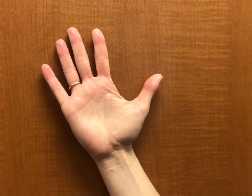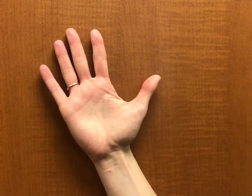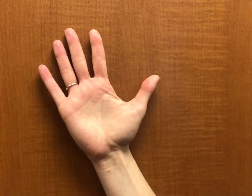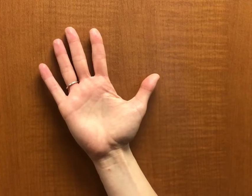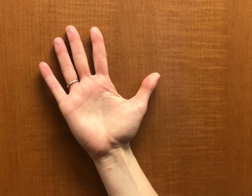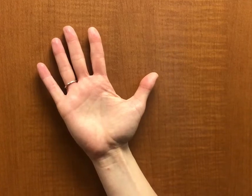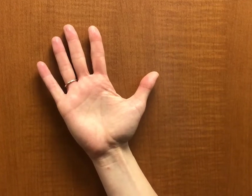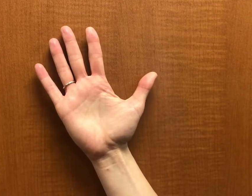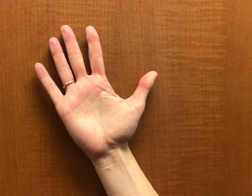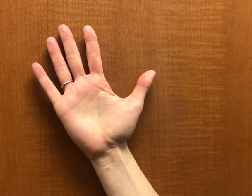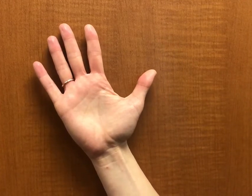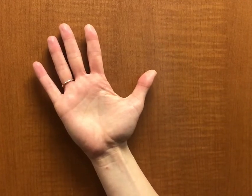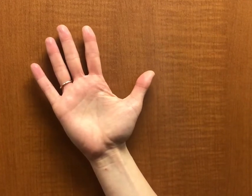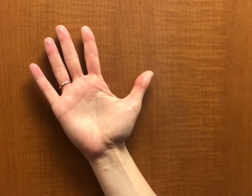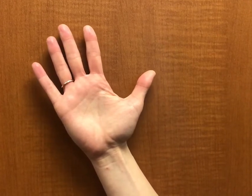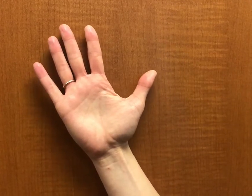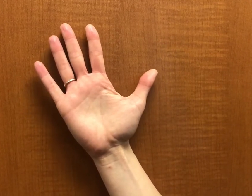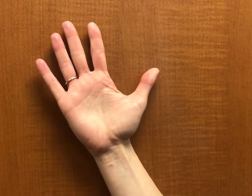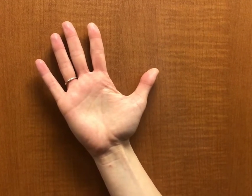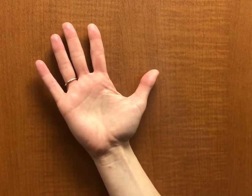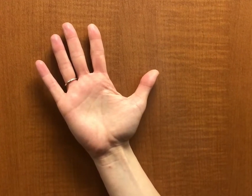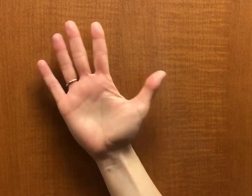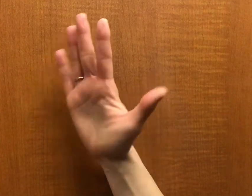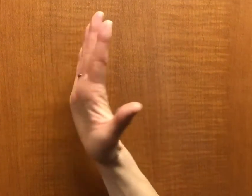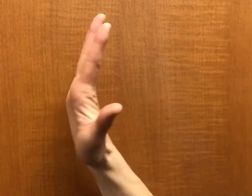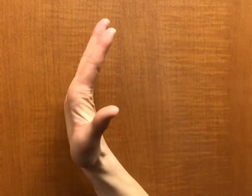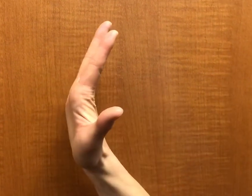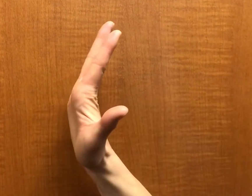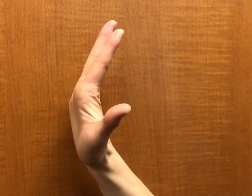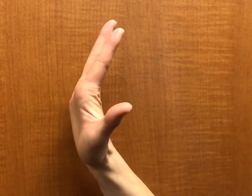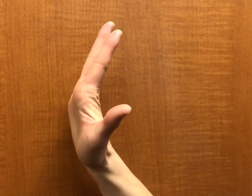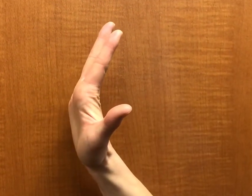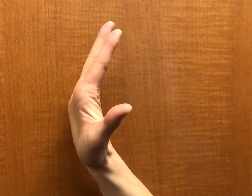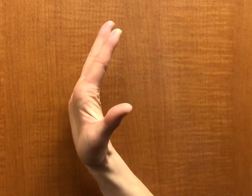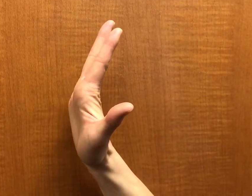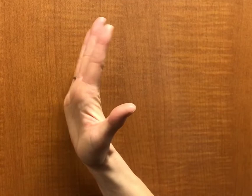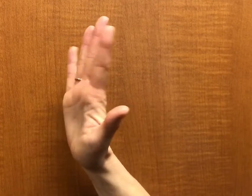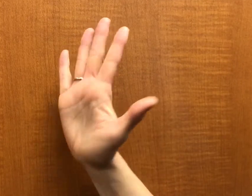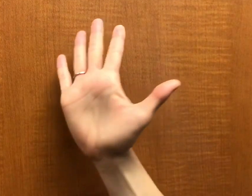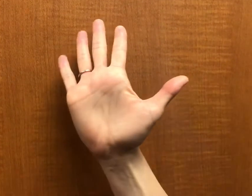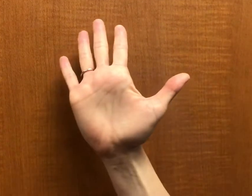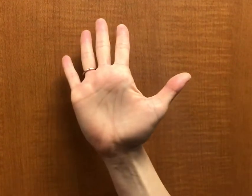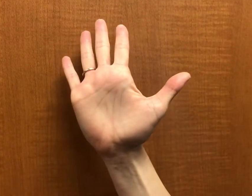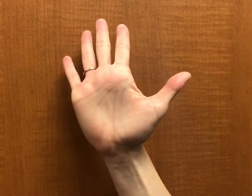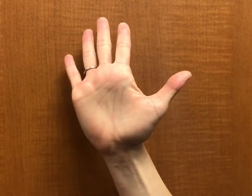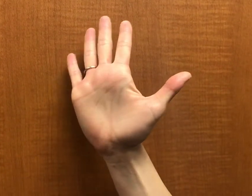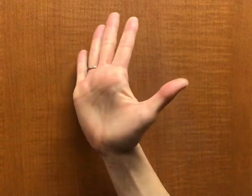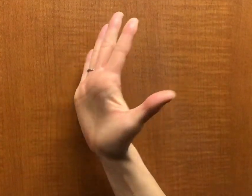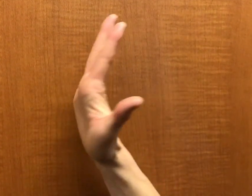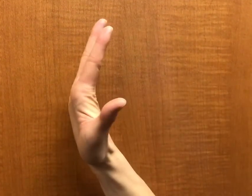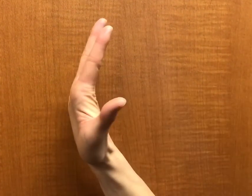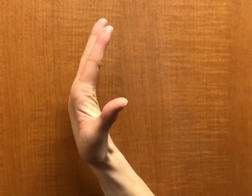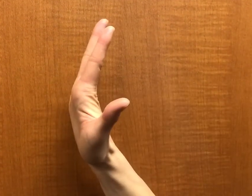This next exercise is called tendon glides. So your goal is to, number one, straighten the hand all the way back.